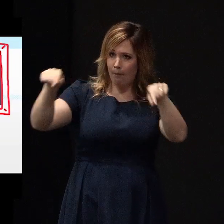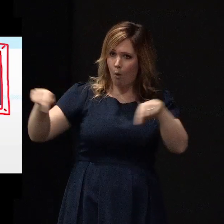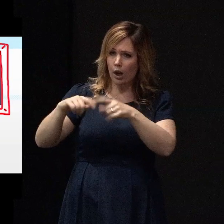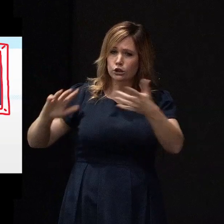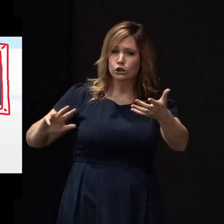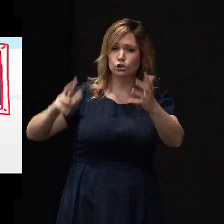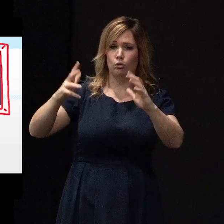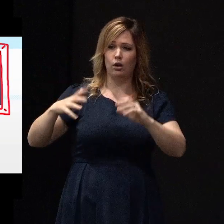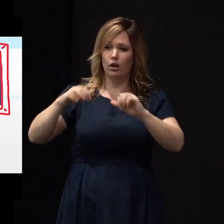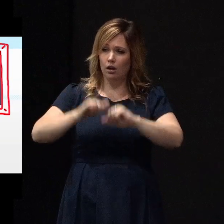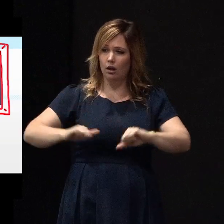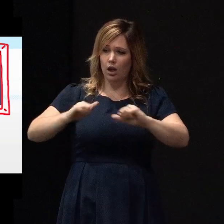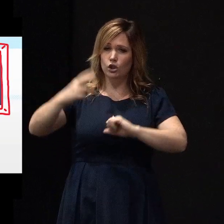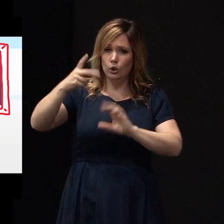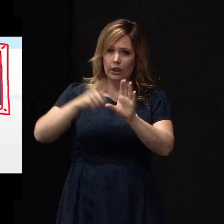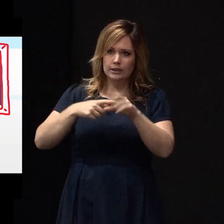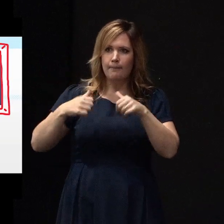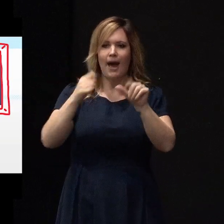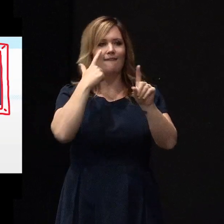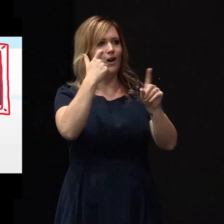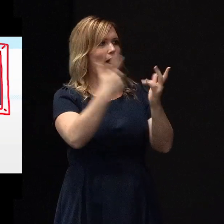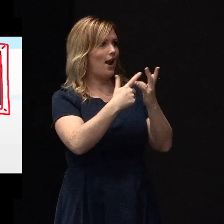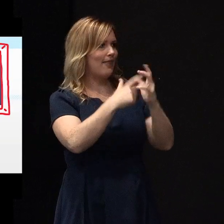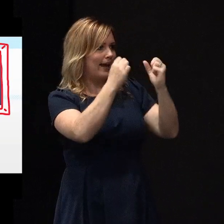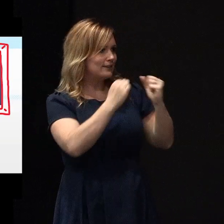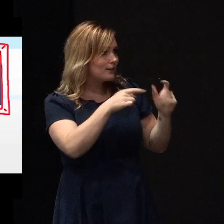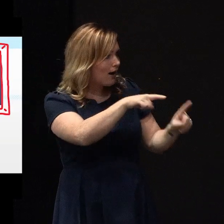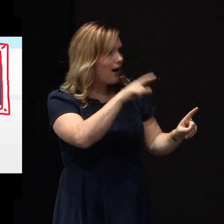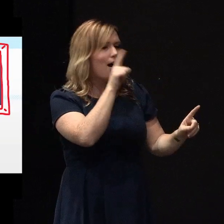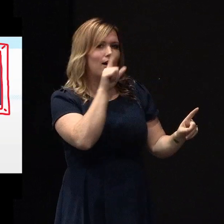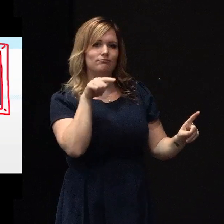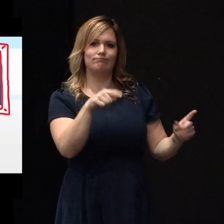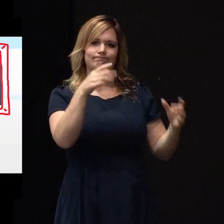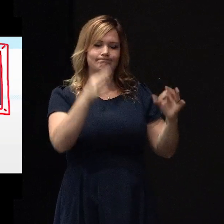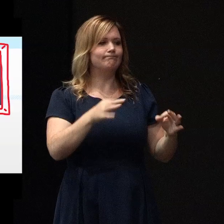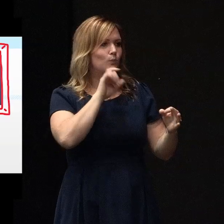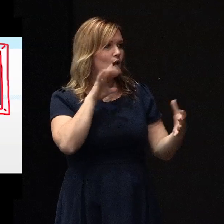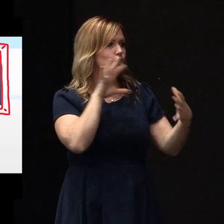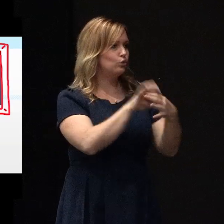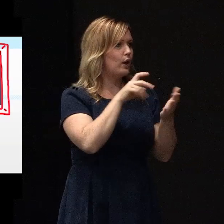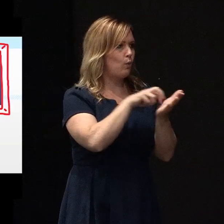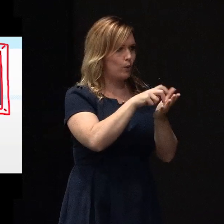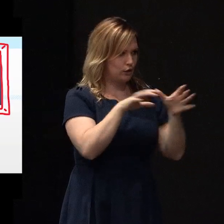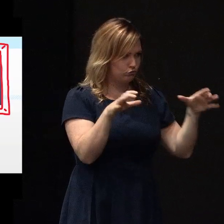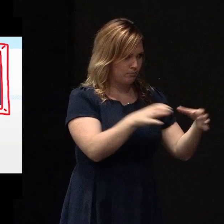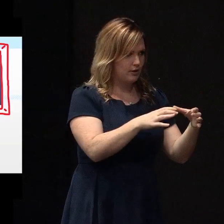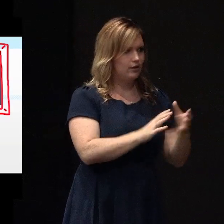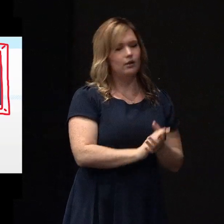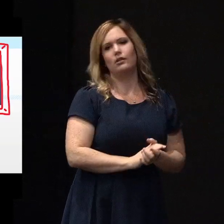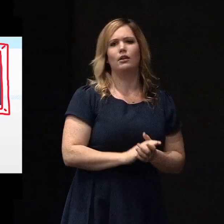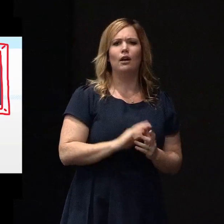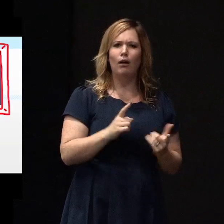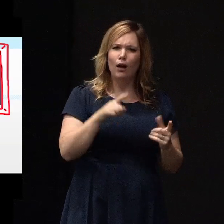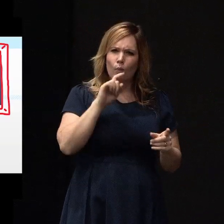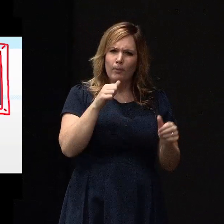of recreational exercise. Eventually, she decided to join a walking group. But it would have been